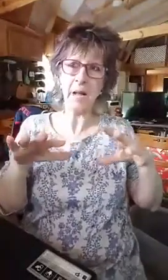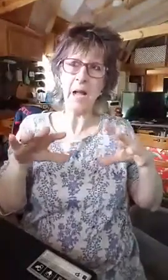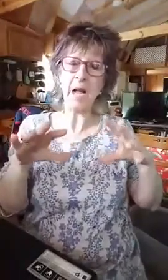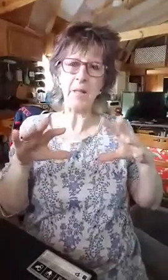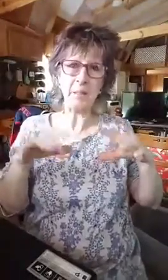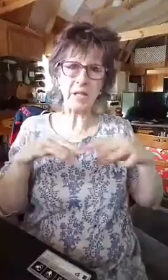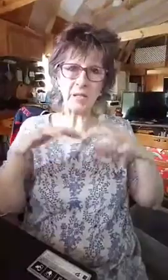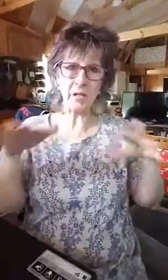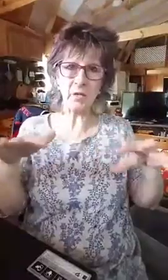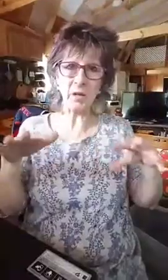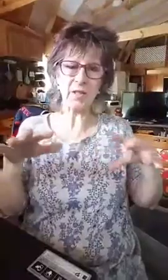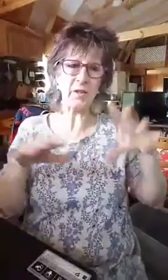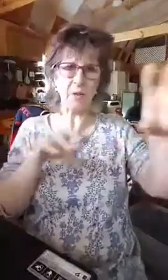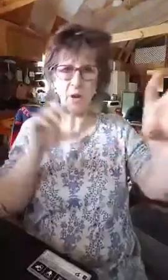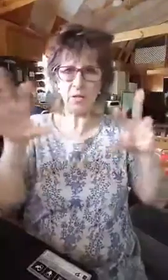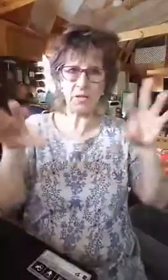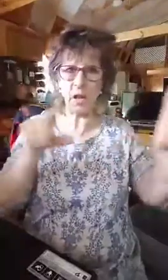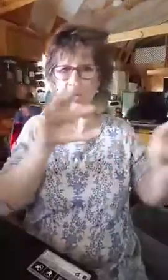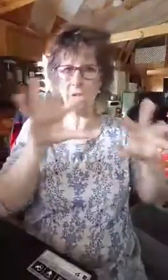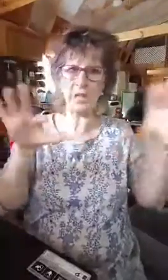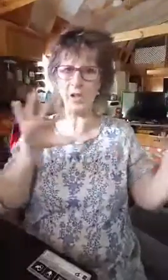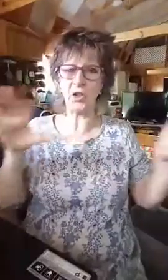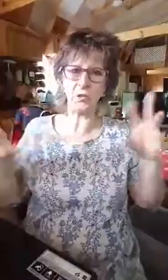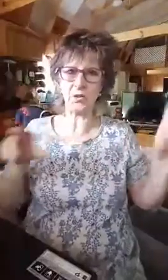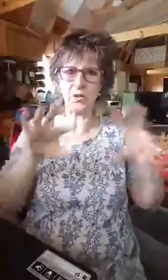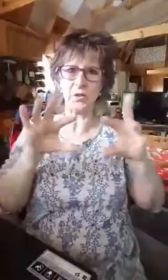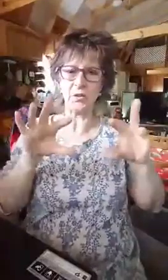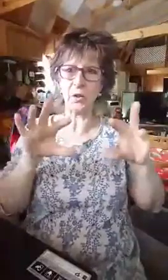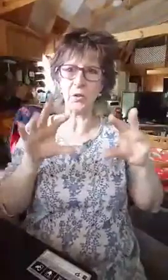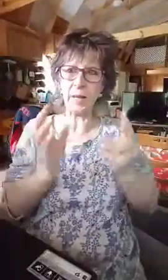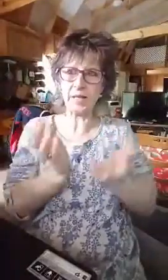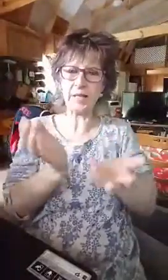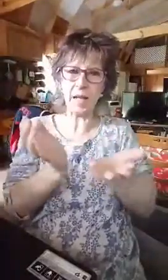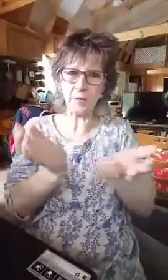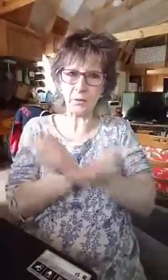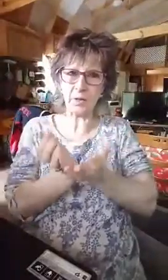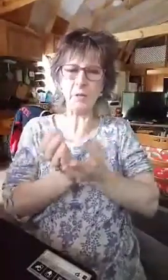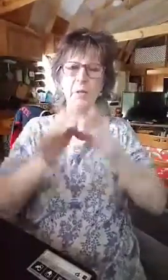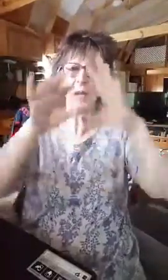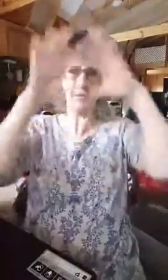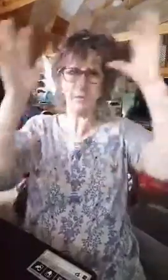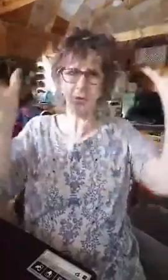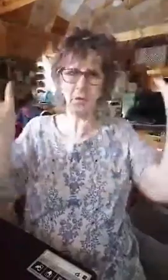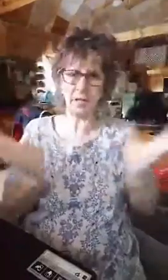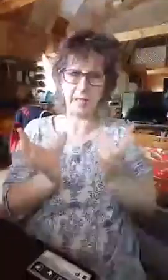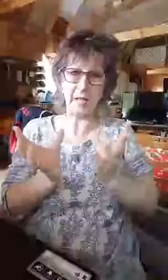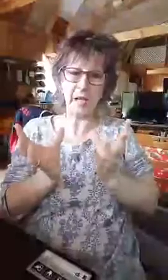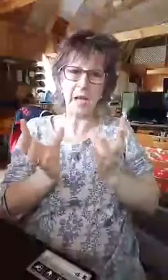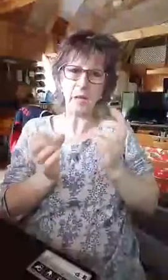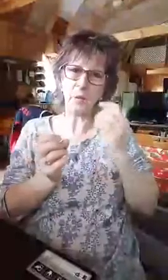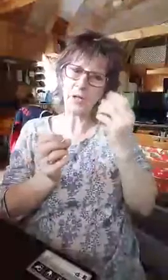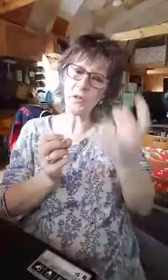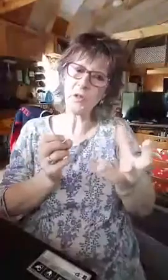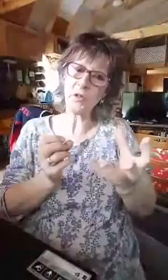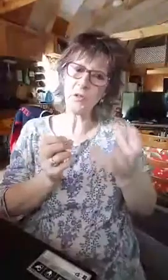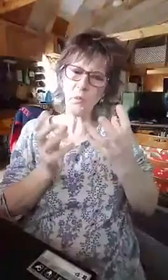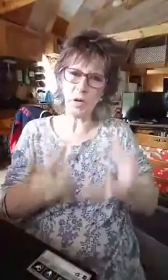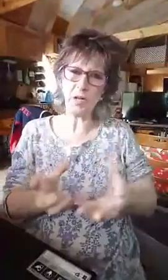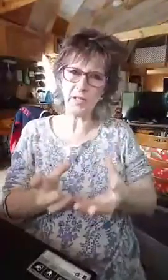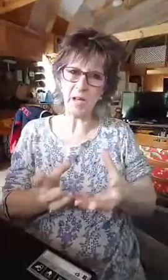And then because they're on drugs, you have all these other issues. So you basically have a tree with a lot of fruit on it. And what you do is you wear yourself